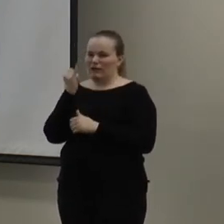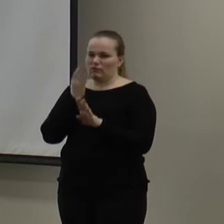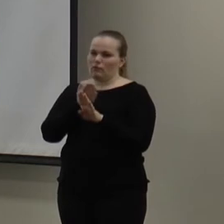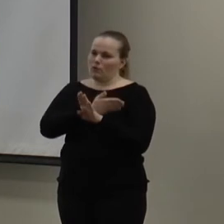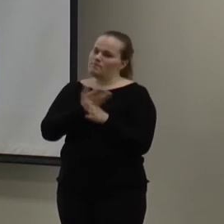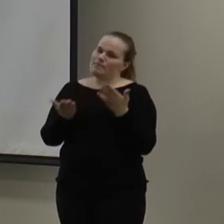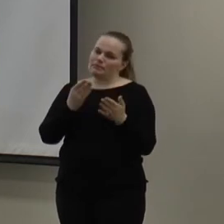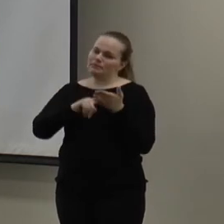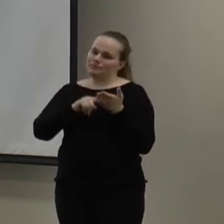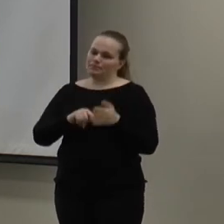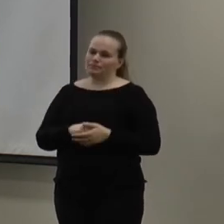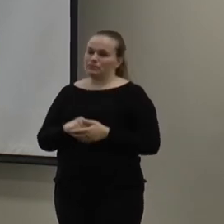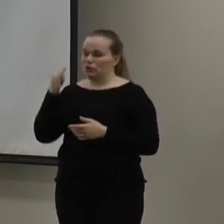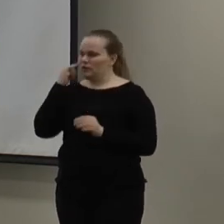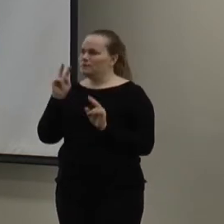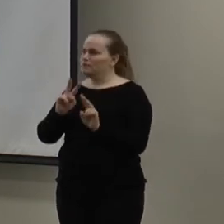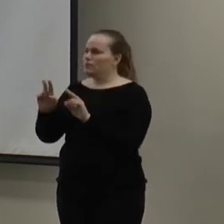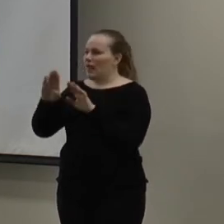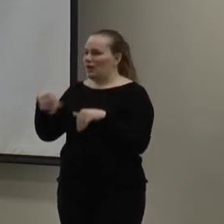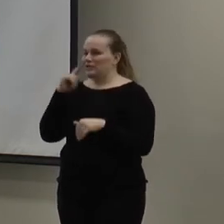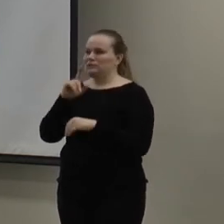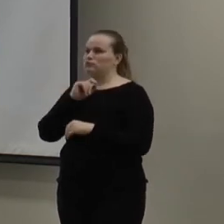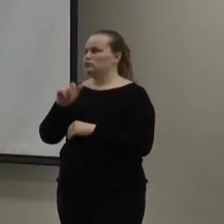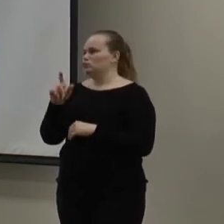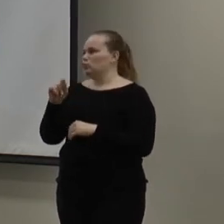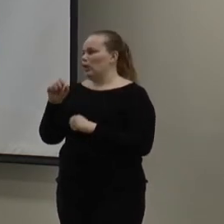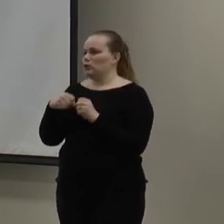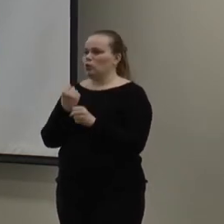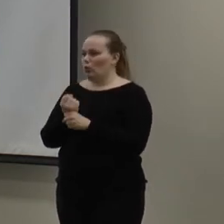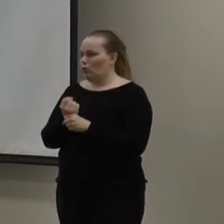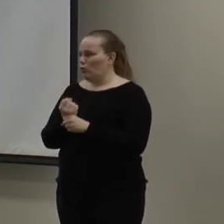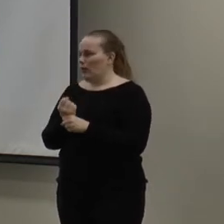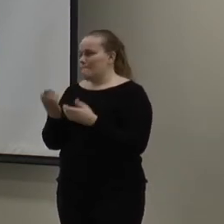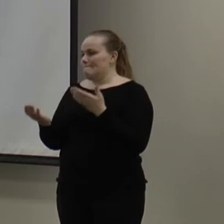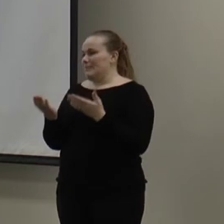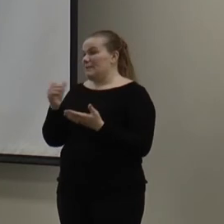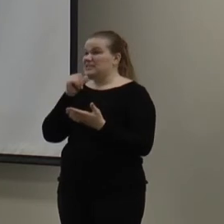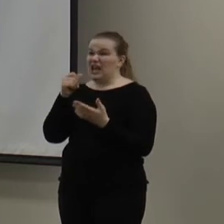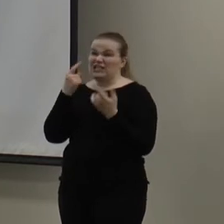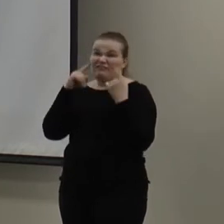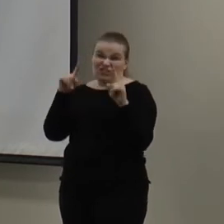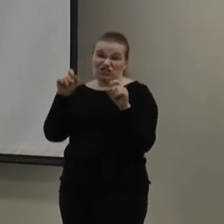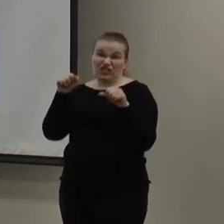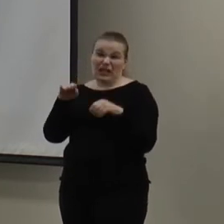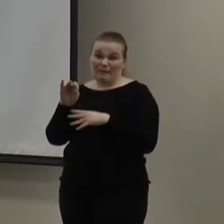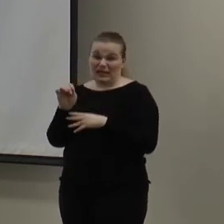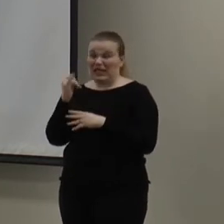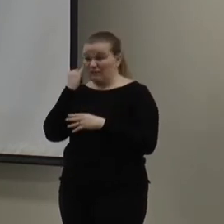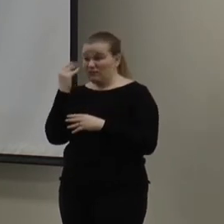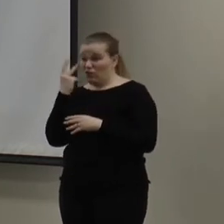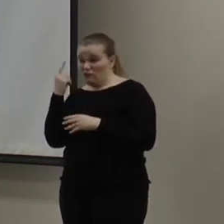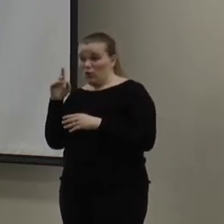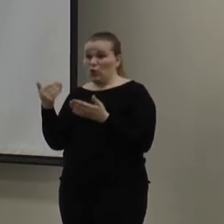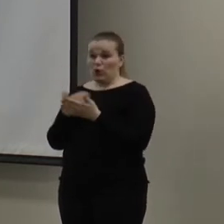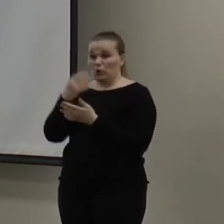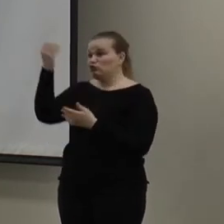And so if you're, you know, going around a home that's 20 years old and, you know, maybe it's not as efficient, if you're looking for new